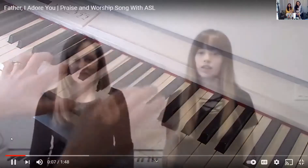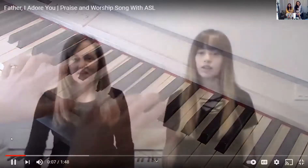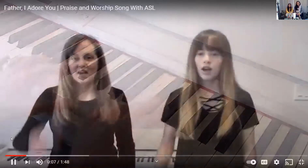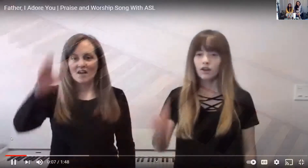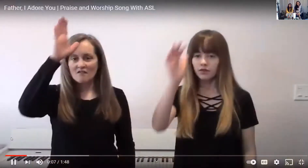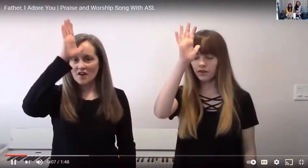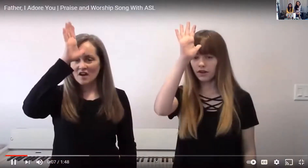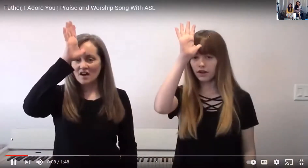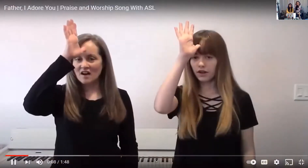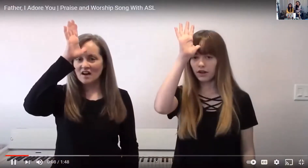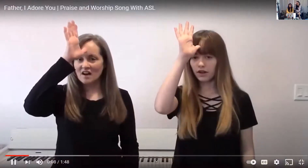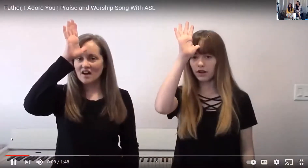Father,